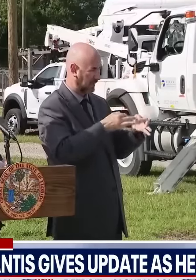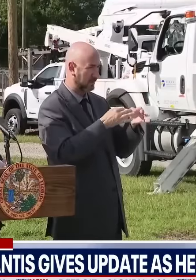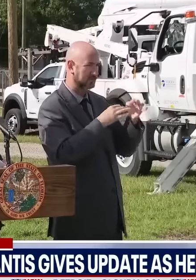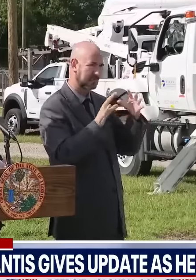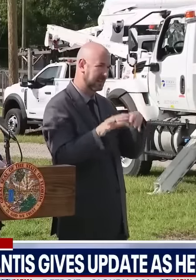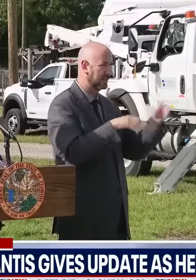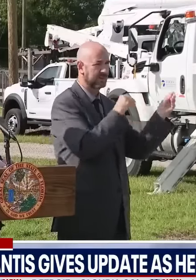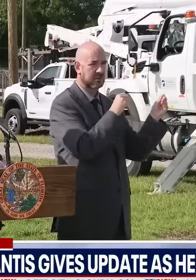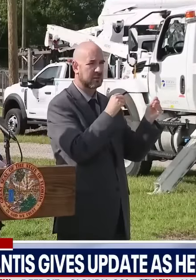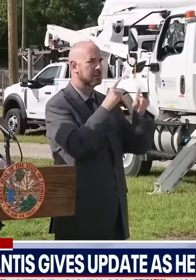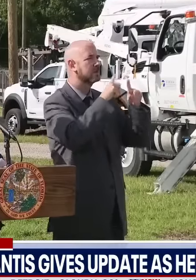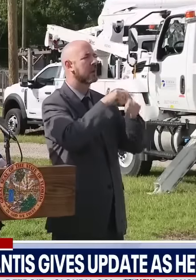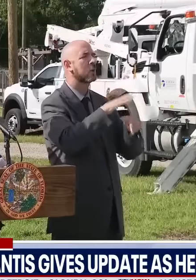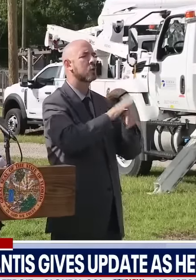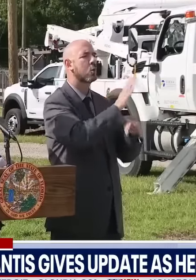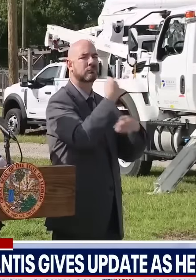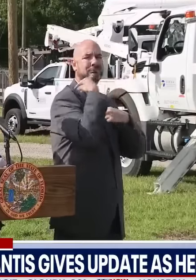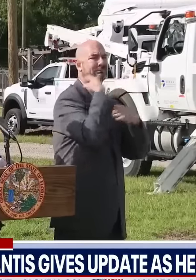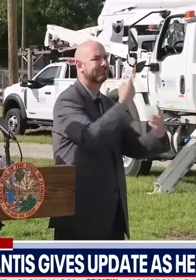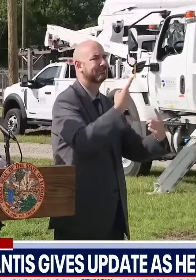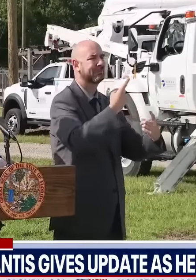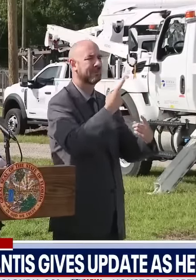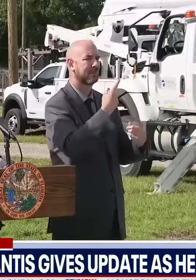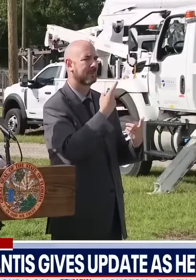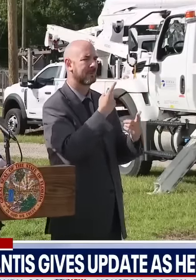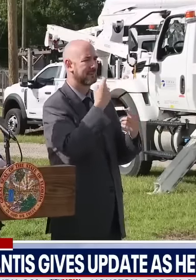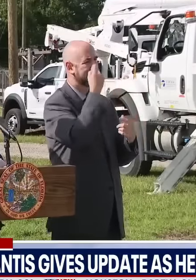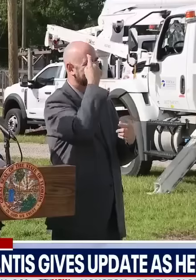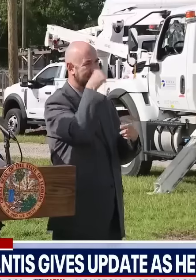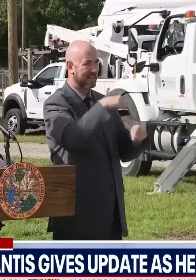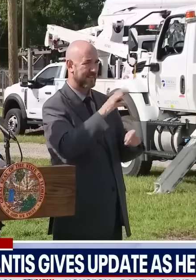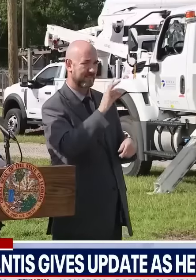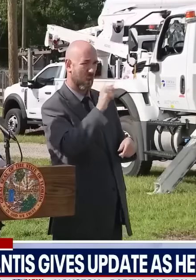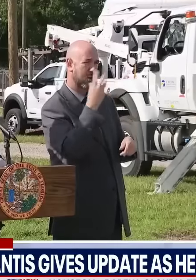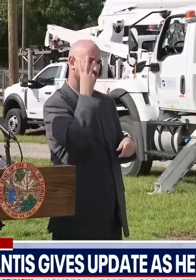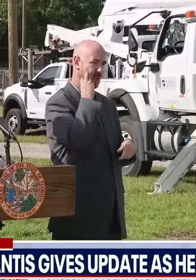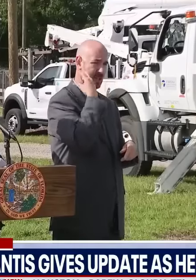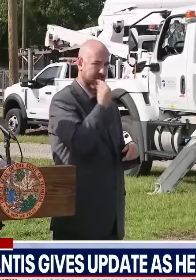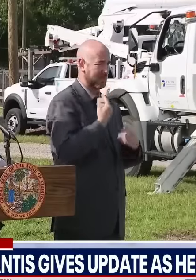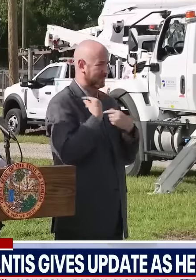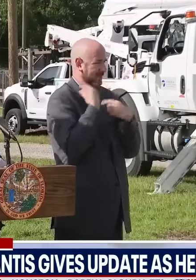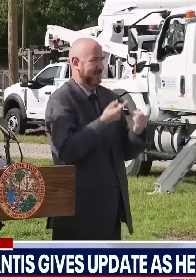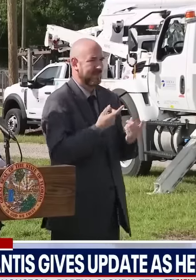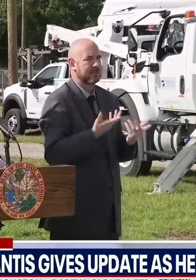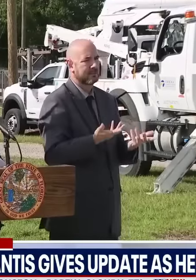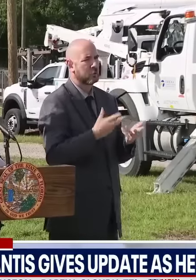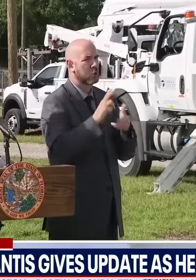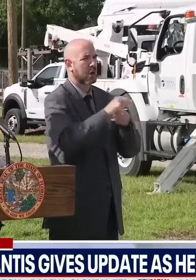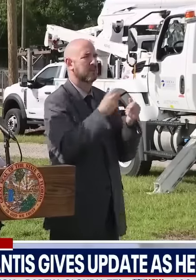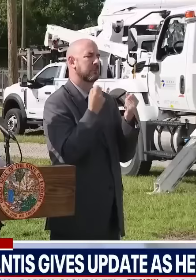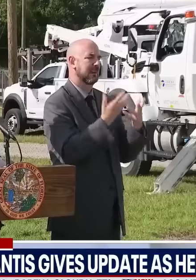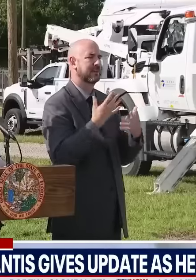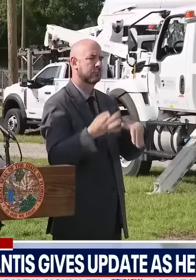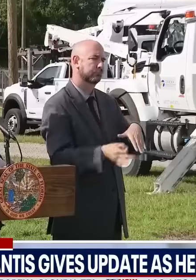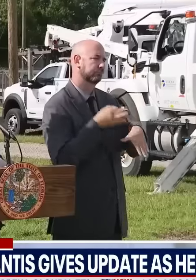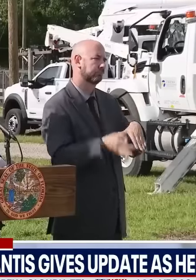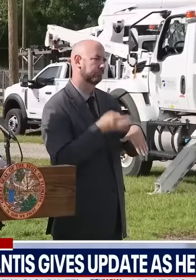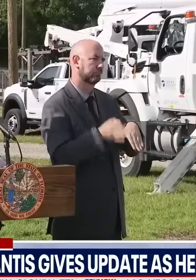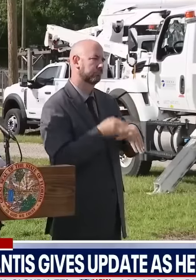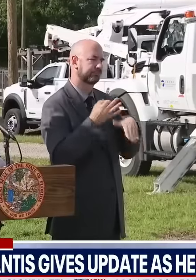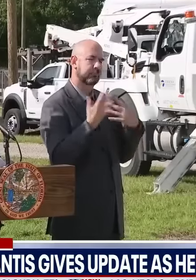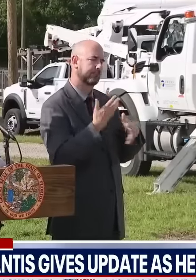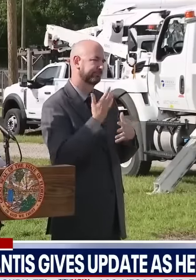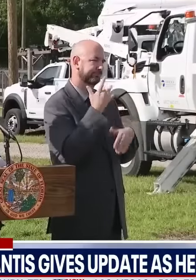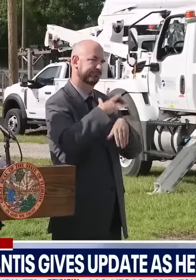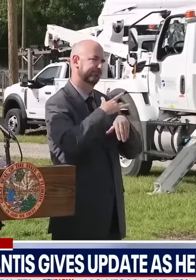seen, look, this is not the first rodeo for the state of Florida when it comes to hurricanes. It's not the first rodeo for